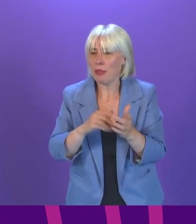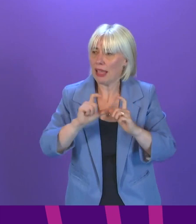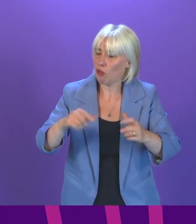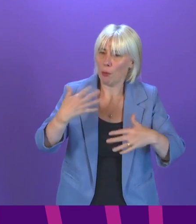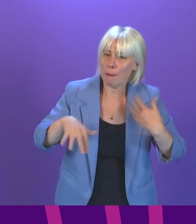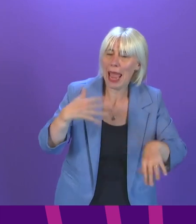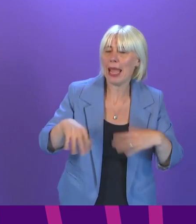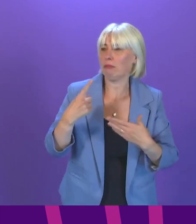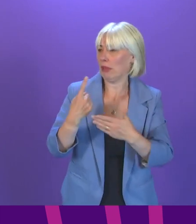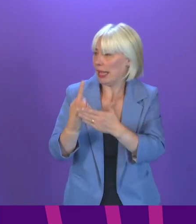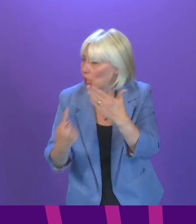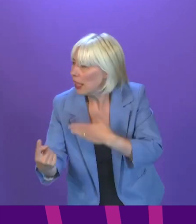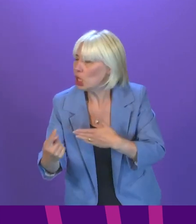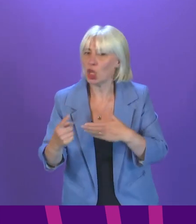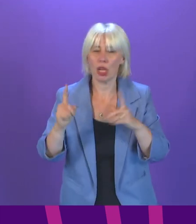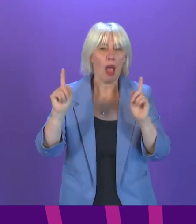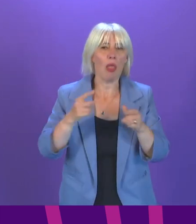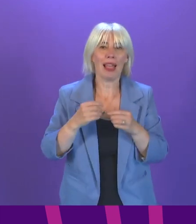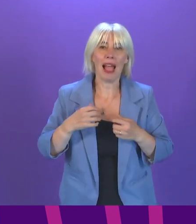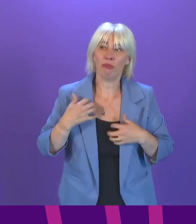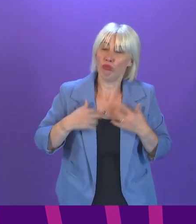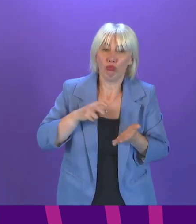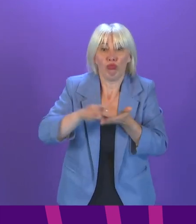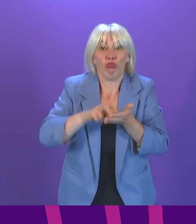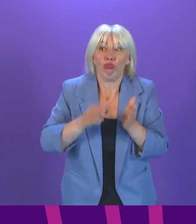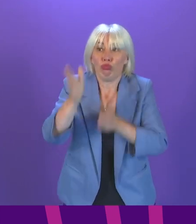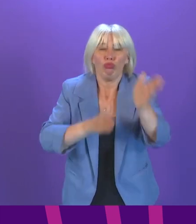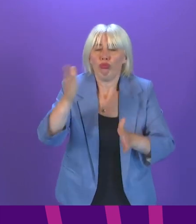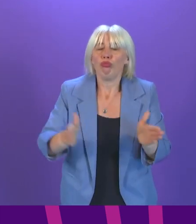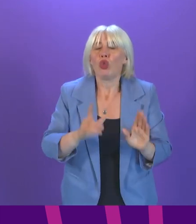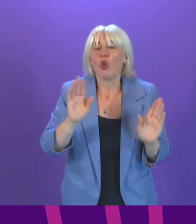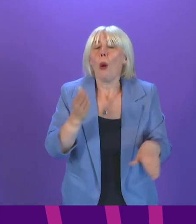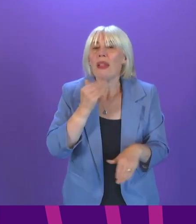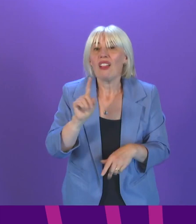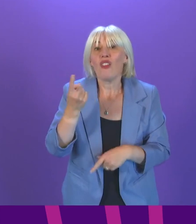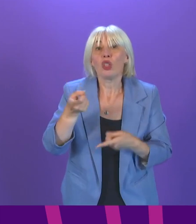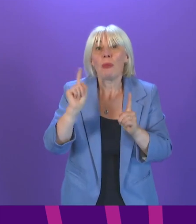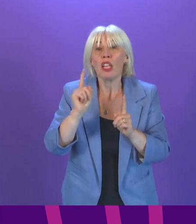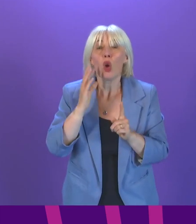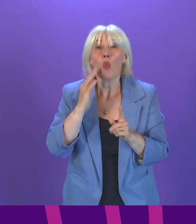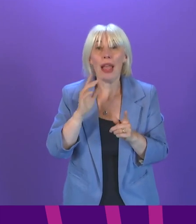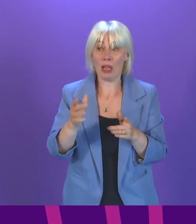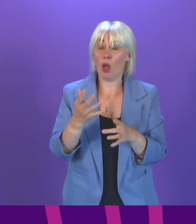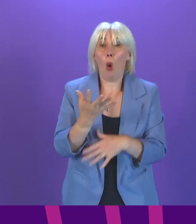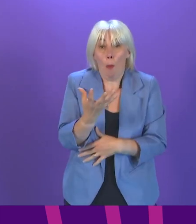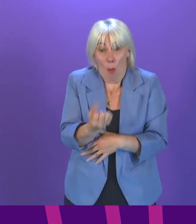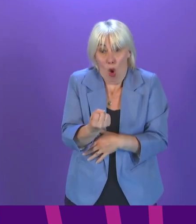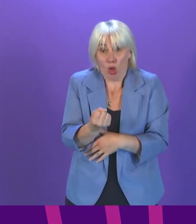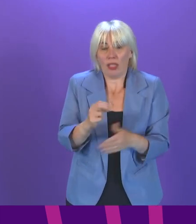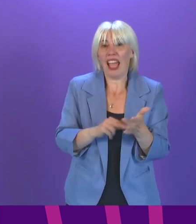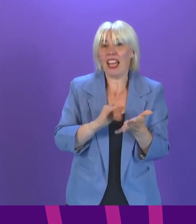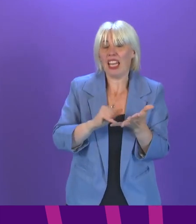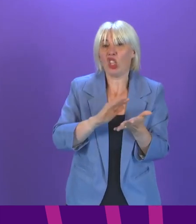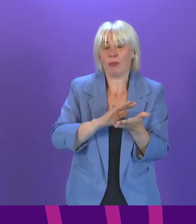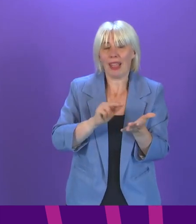isolation and the inability to stay active. So will the First Minister provide an update on when paused NHS services will fully